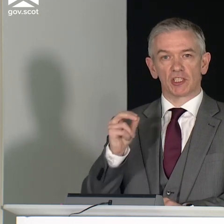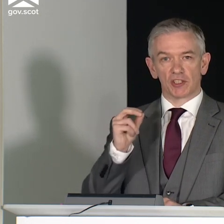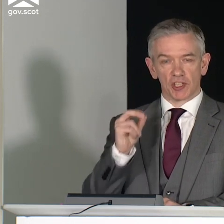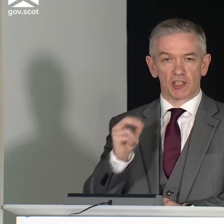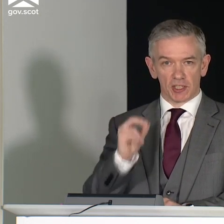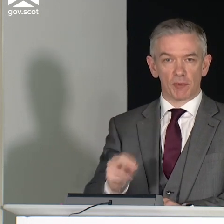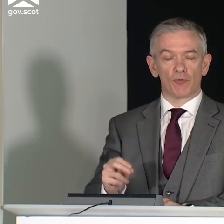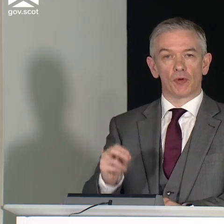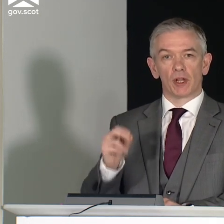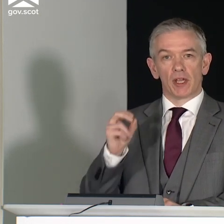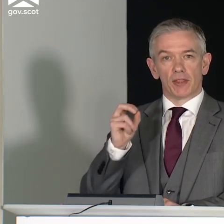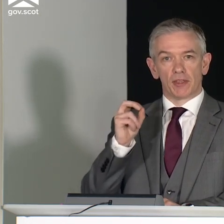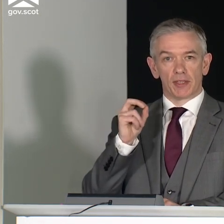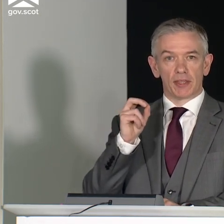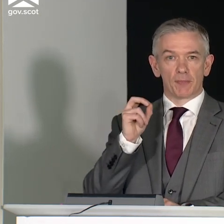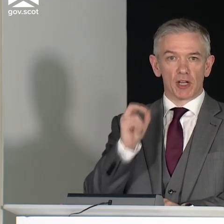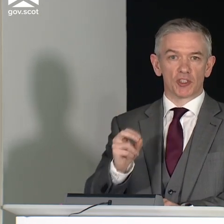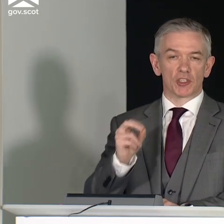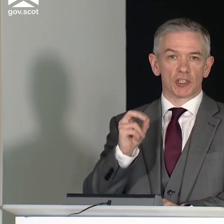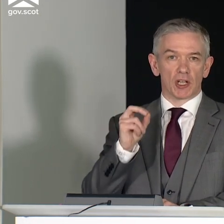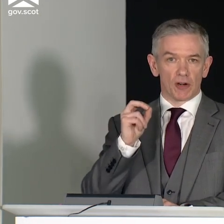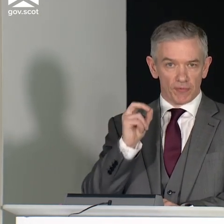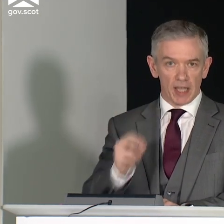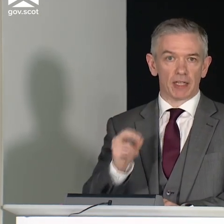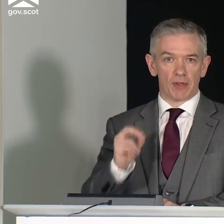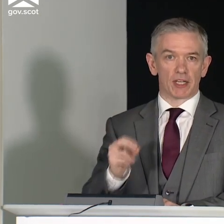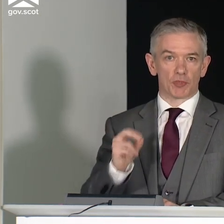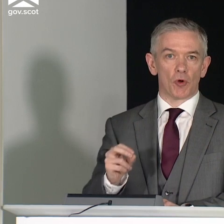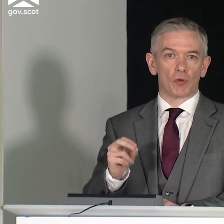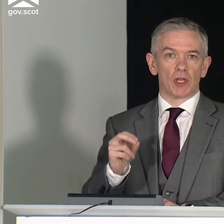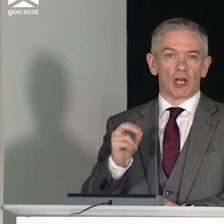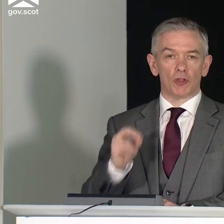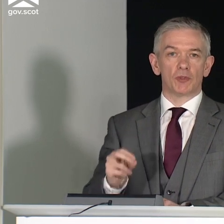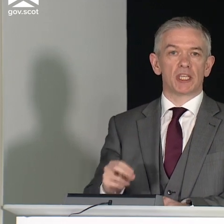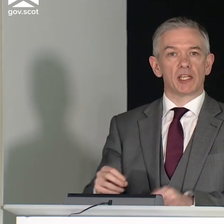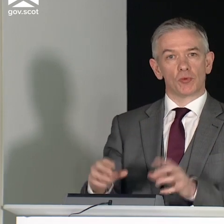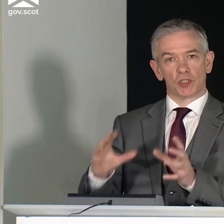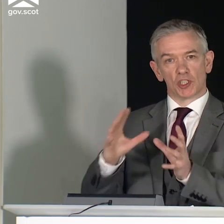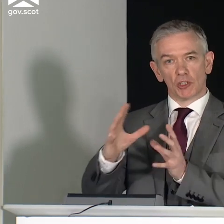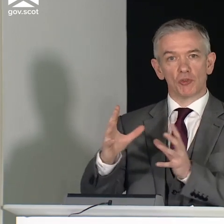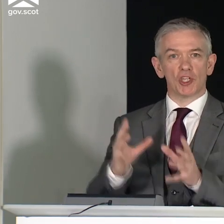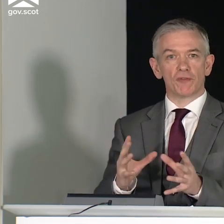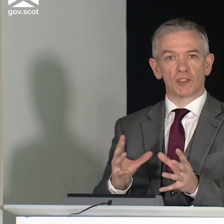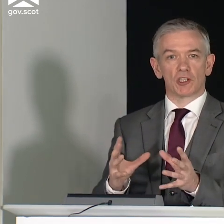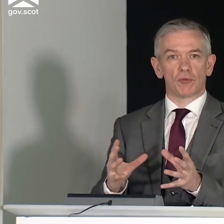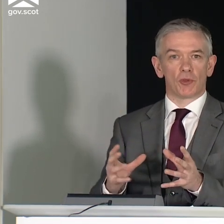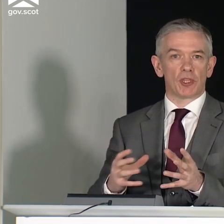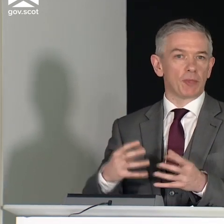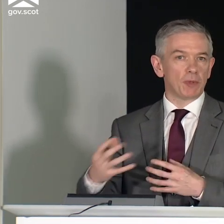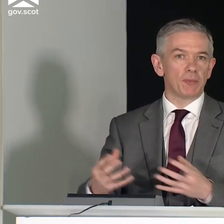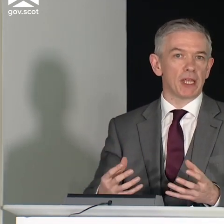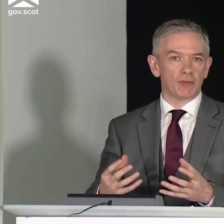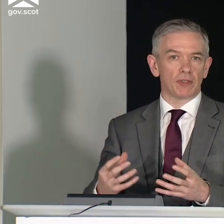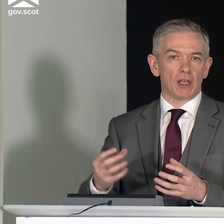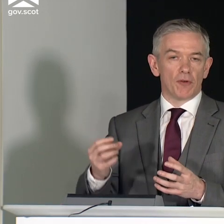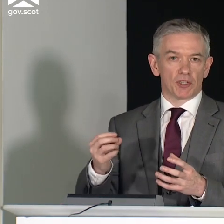this yesterday, I stress it the day before, that the margins are very, very small. And all it would take was subtle shifts in the way that